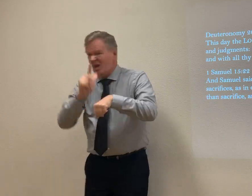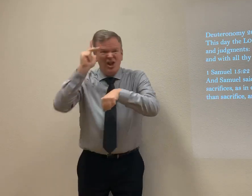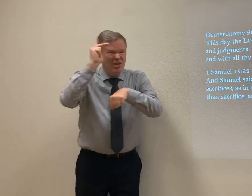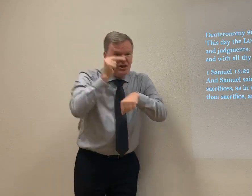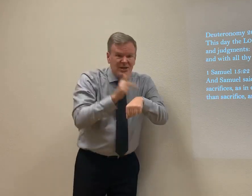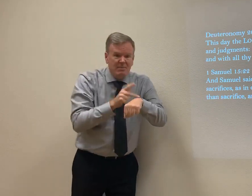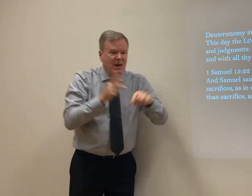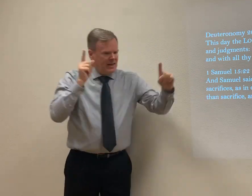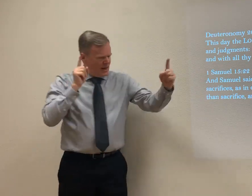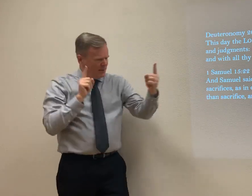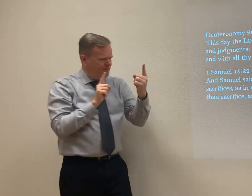This is the third time.